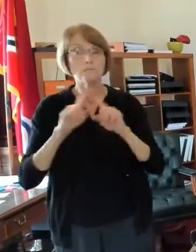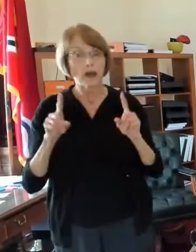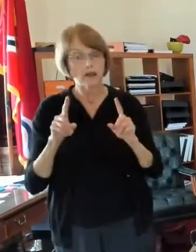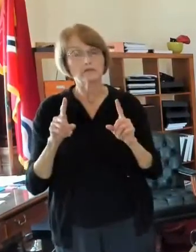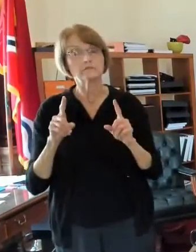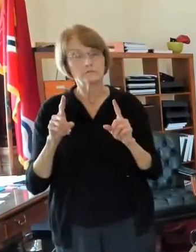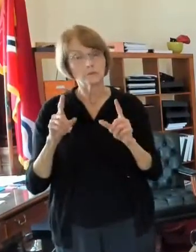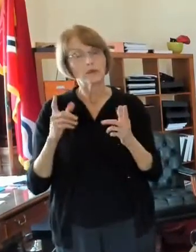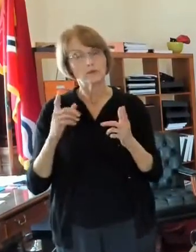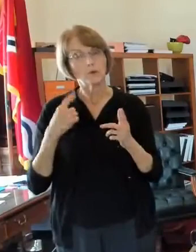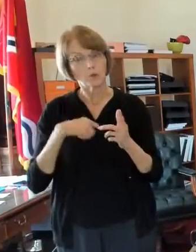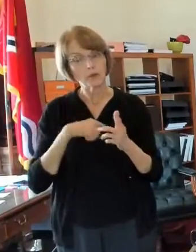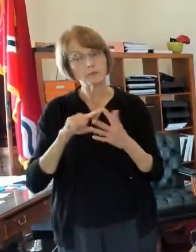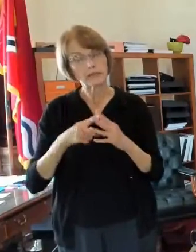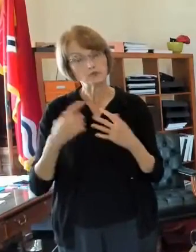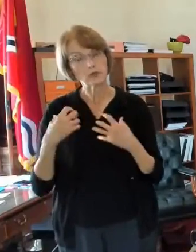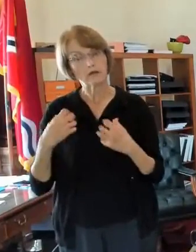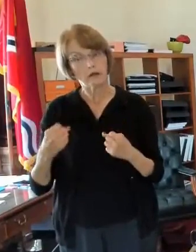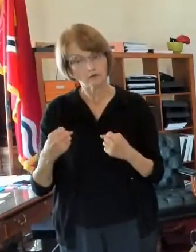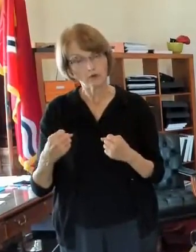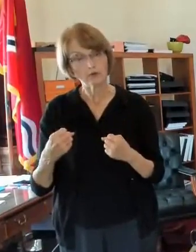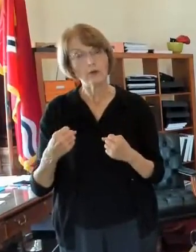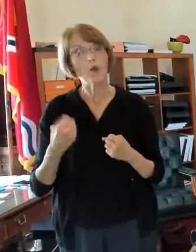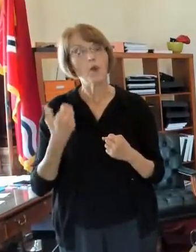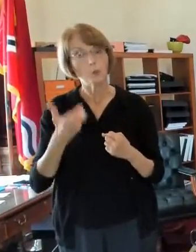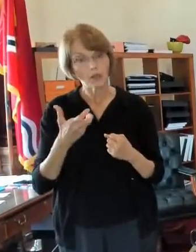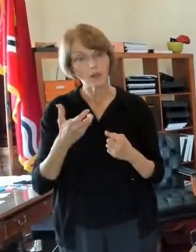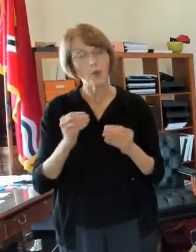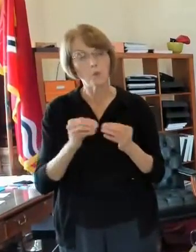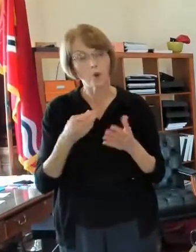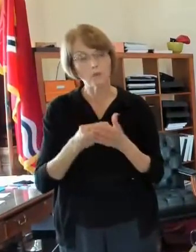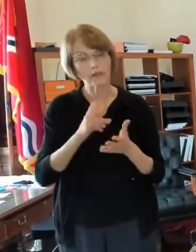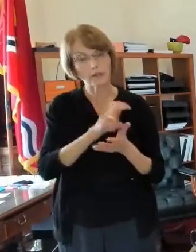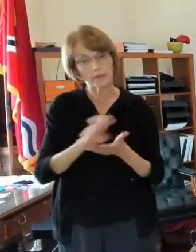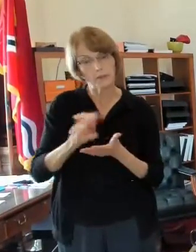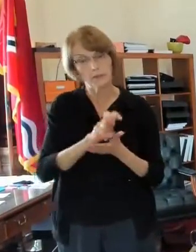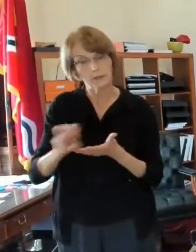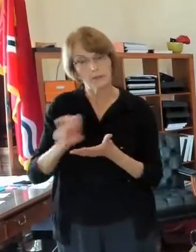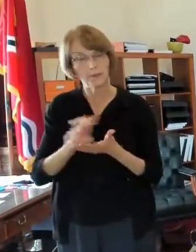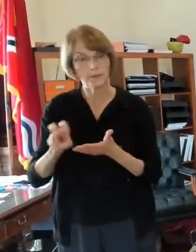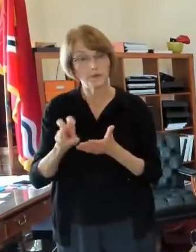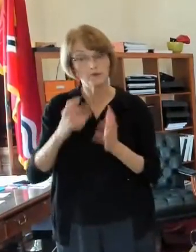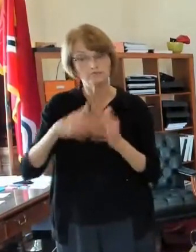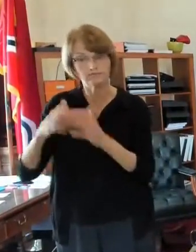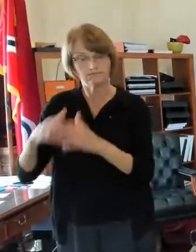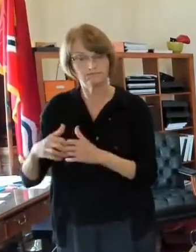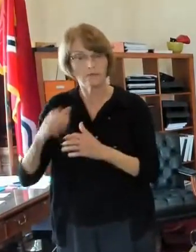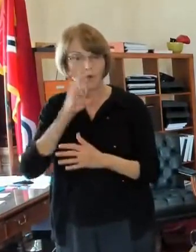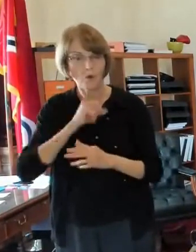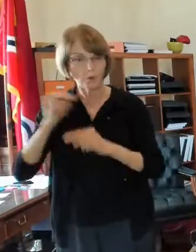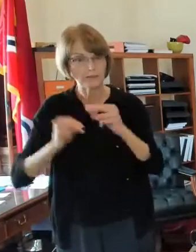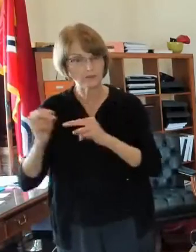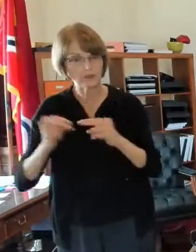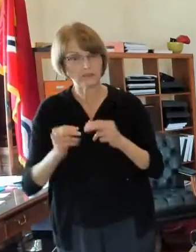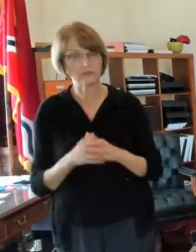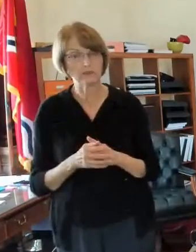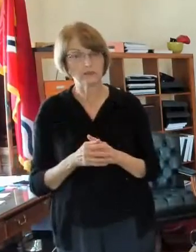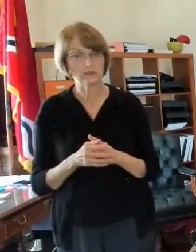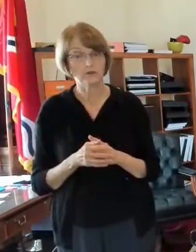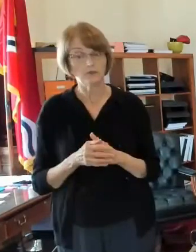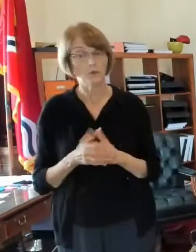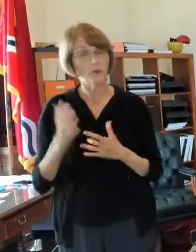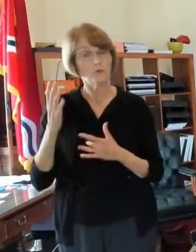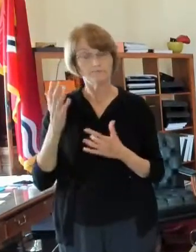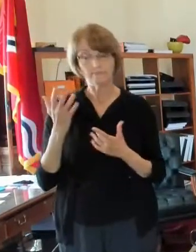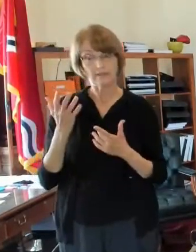continue to fund as much as we can for demolition because that makes a real difference in the lives